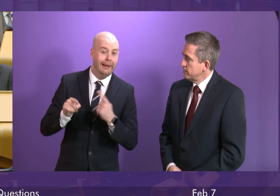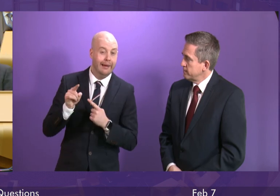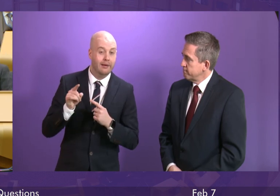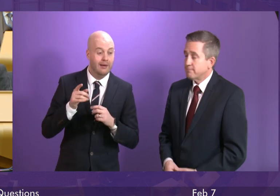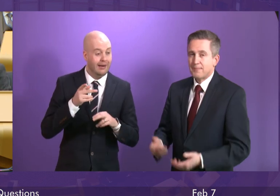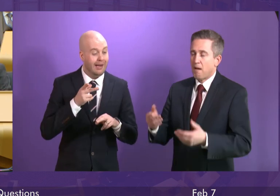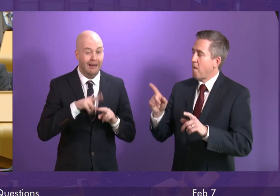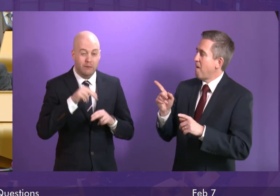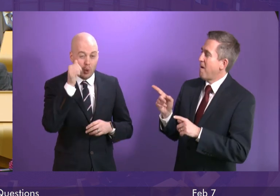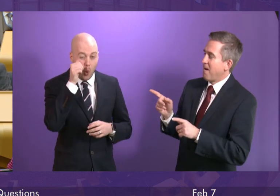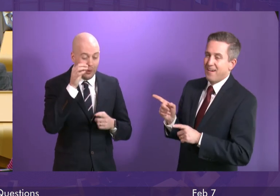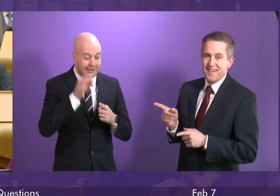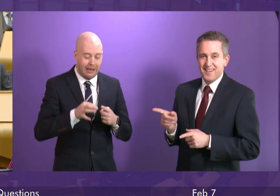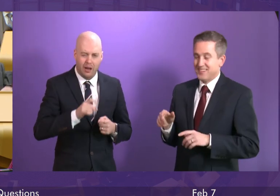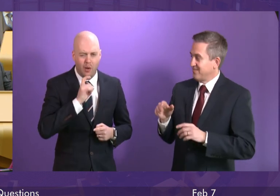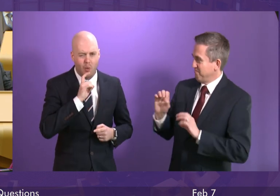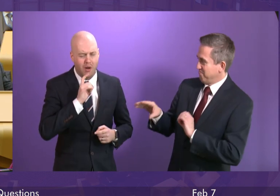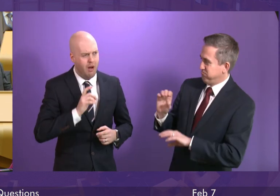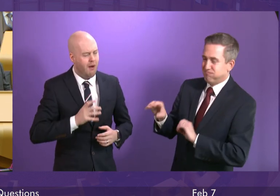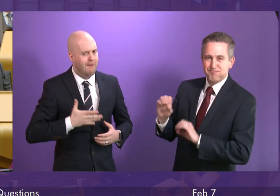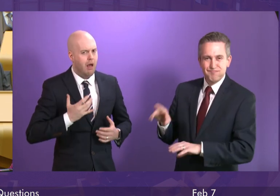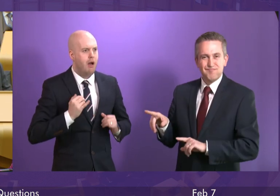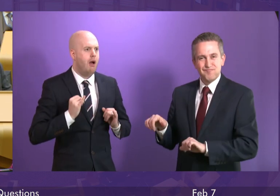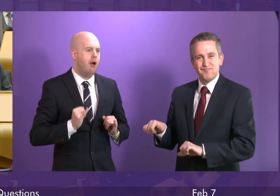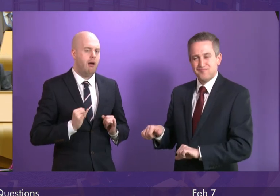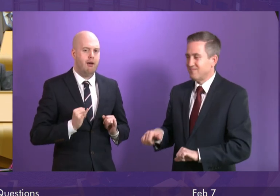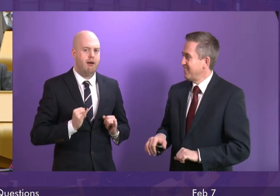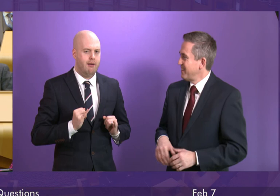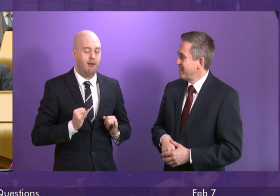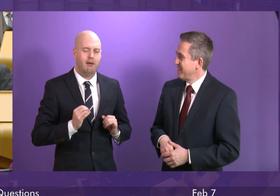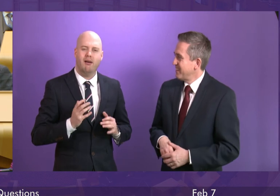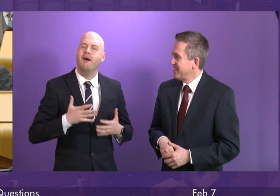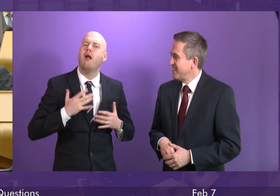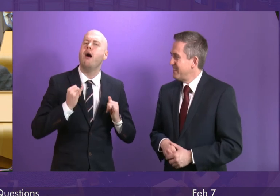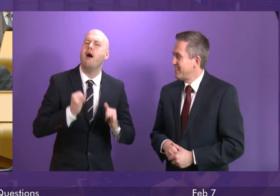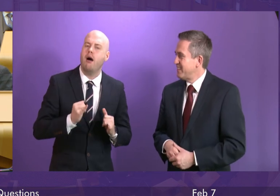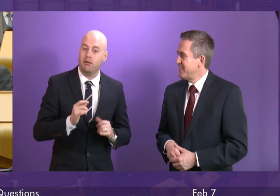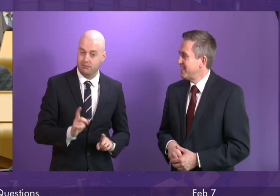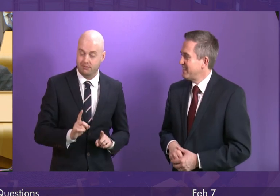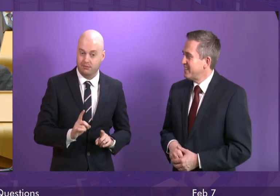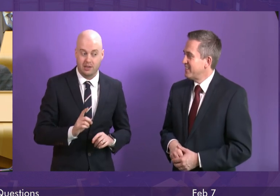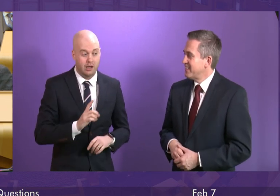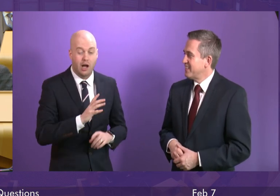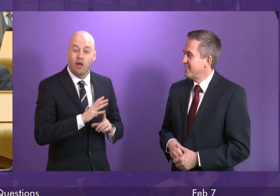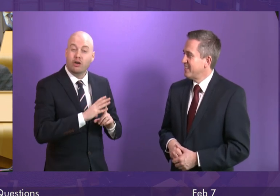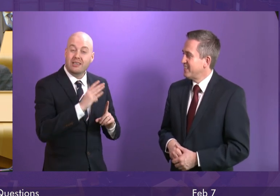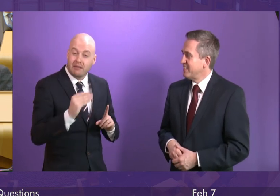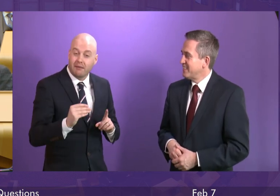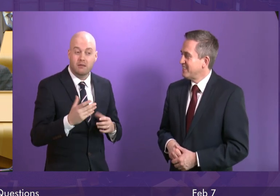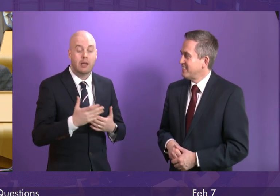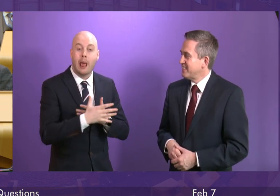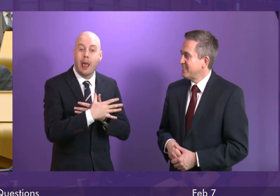by the way in which the Conservative, Liberal